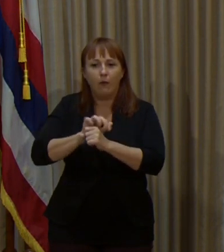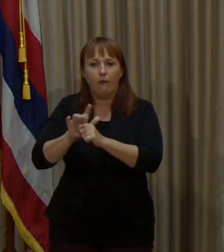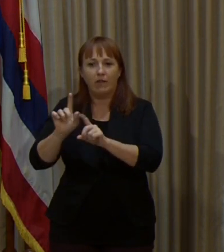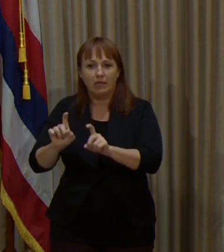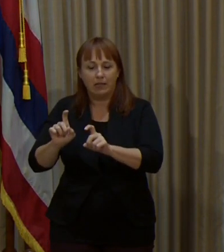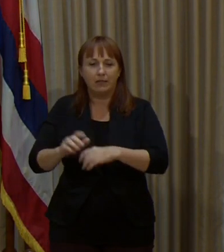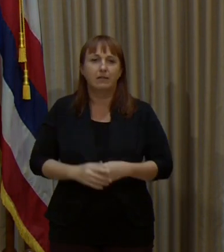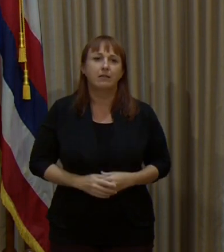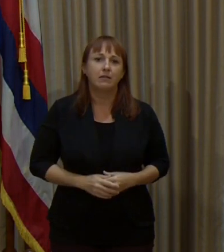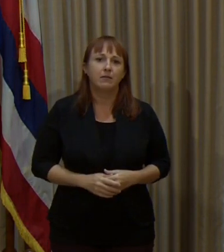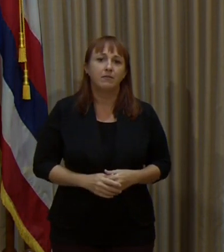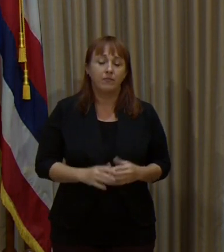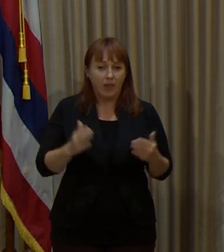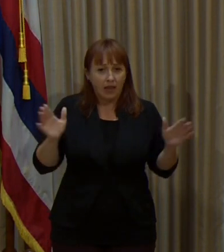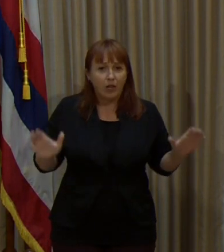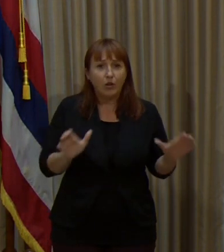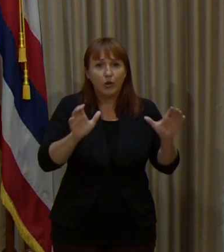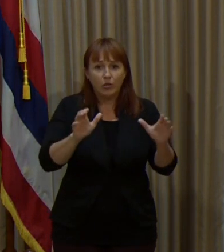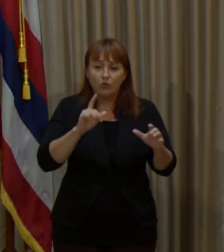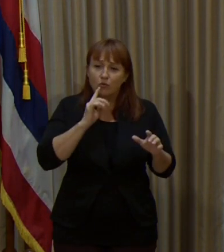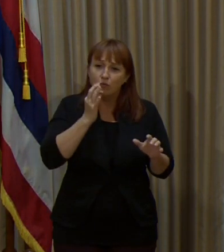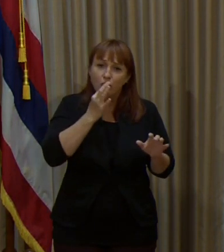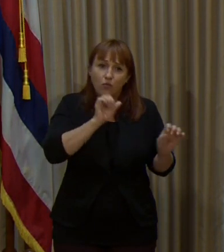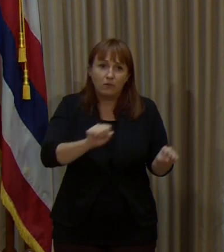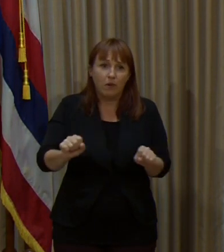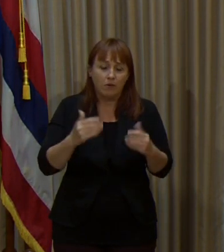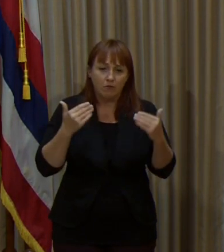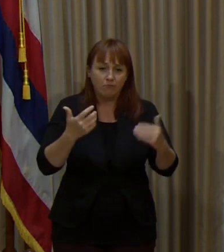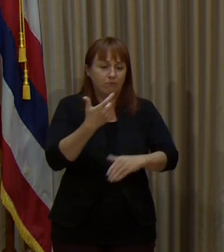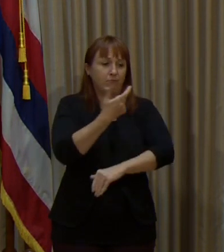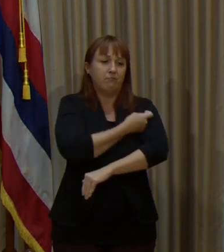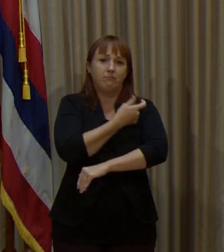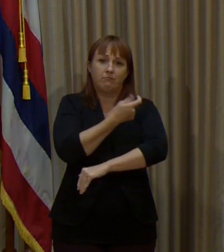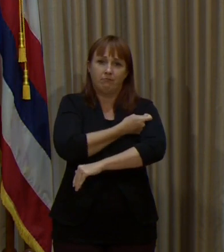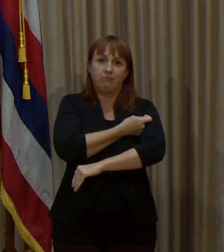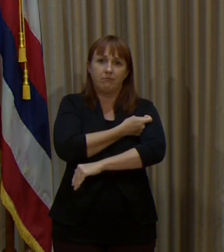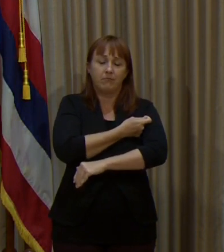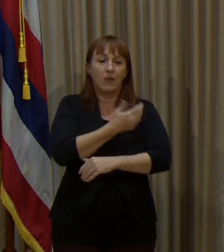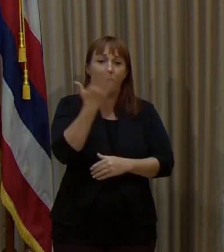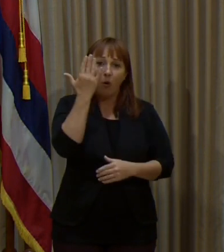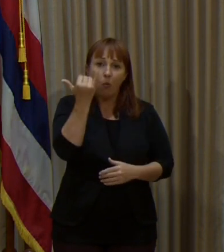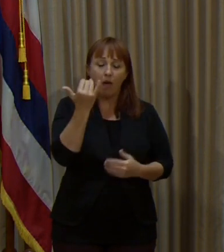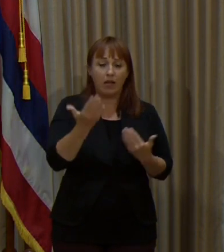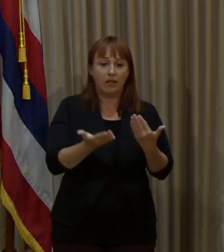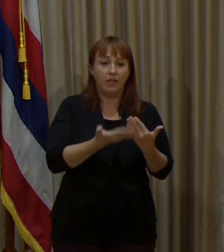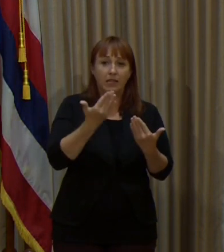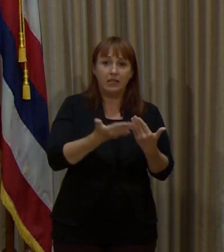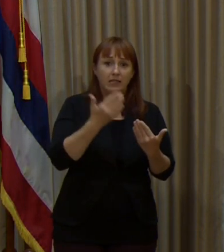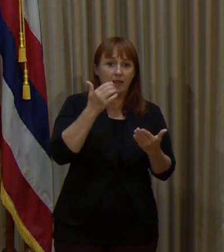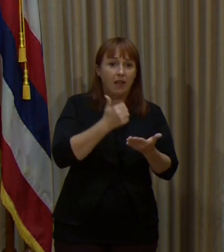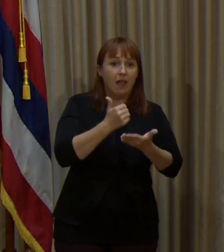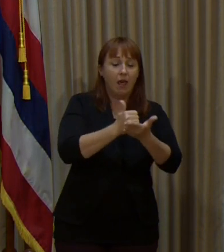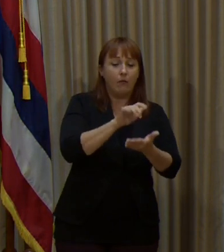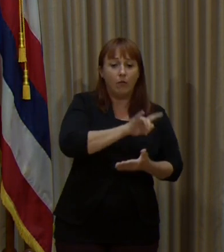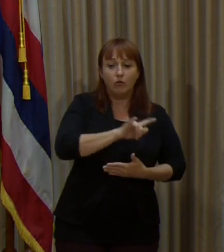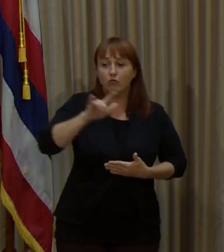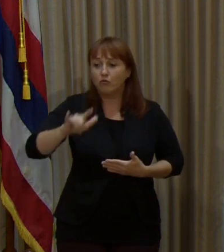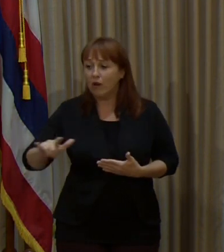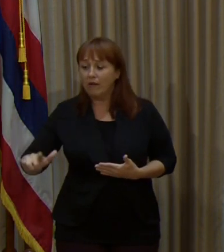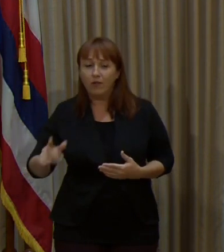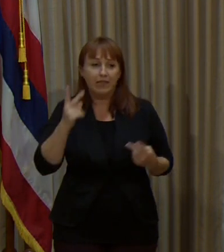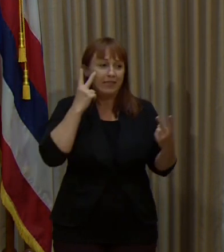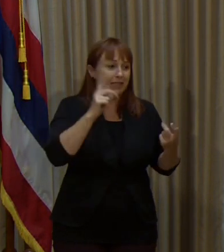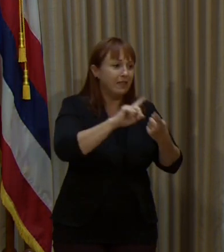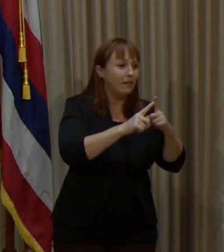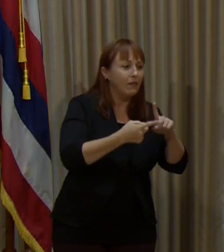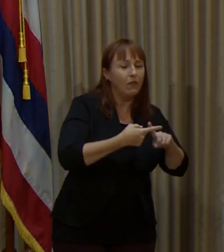vaccinated as soon as possible, because it not only makes it easy for travel, but you do so much for your family and